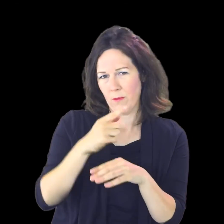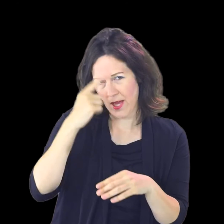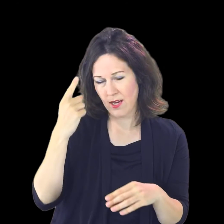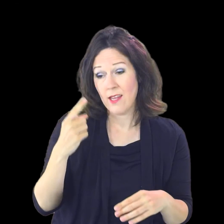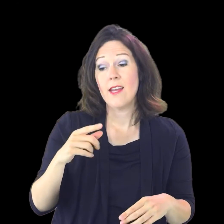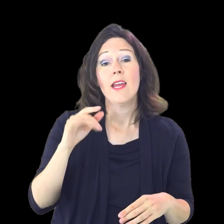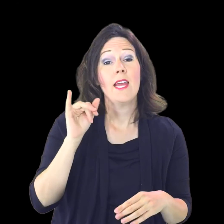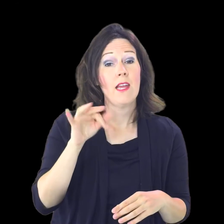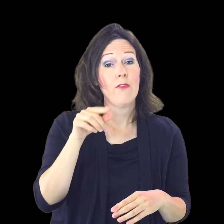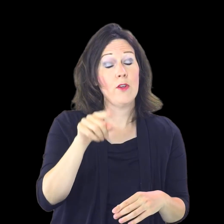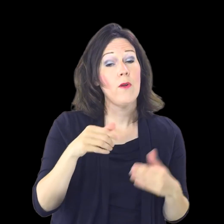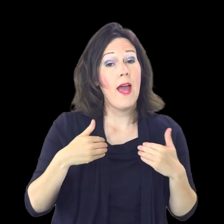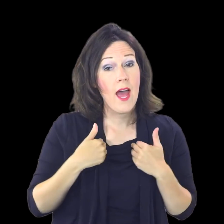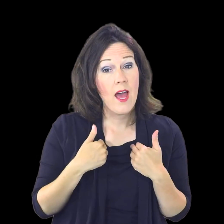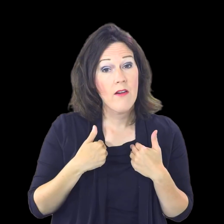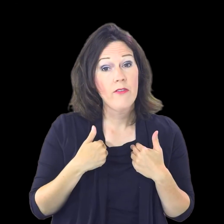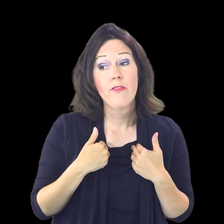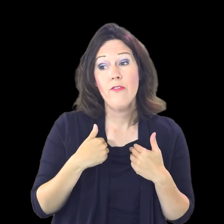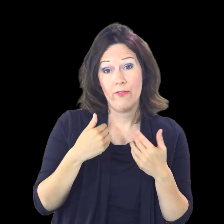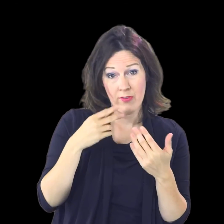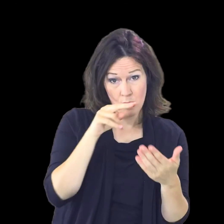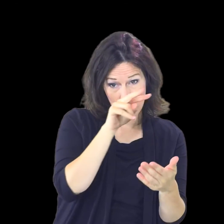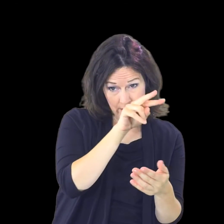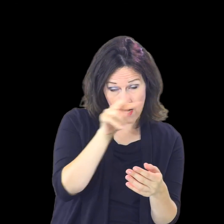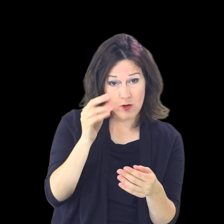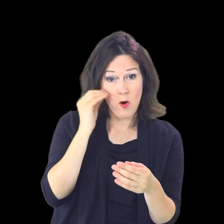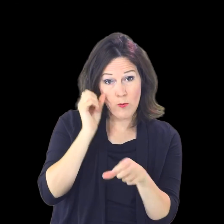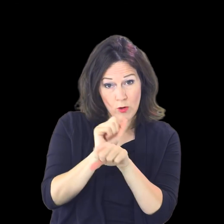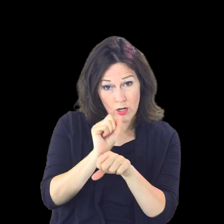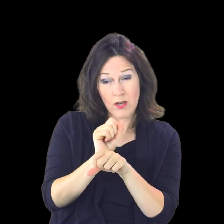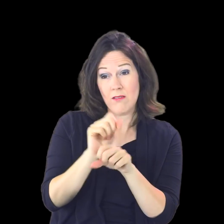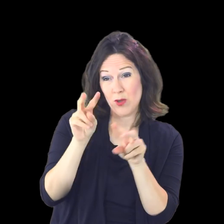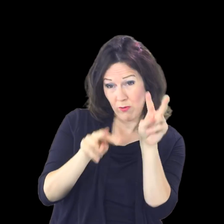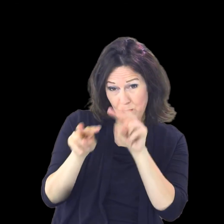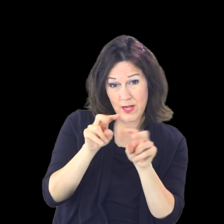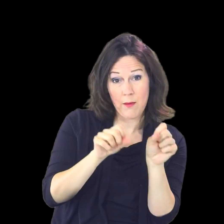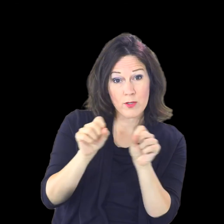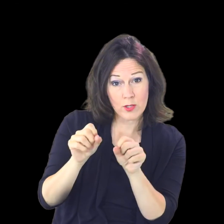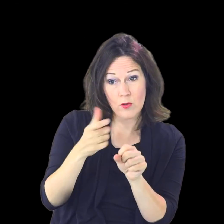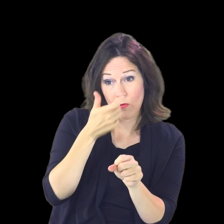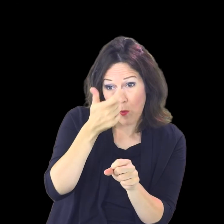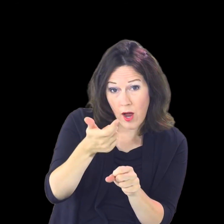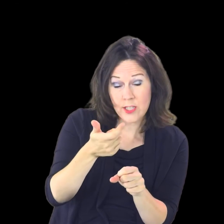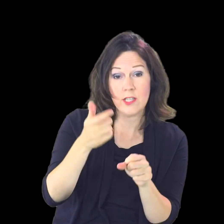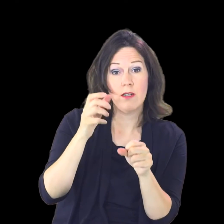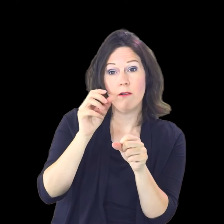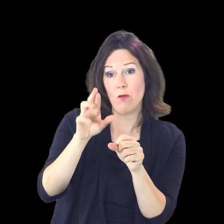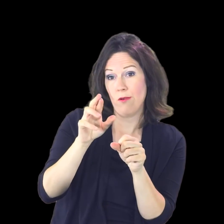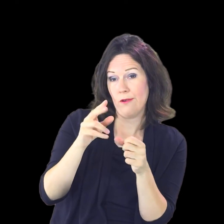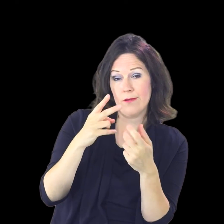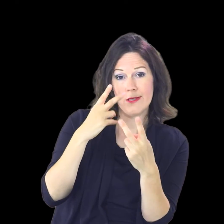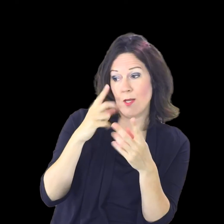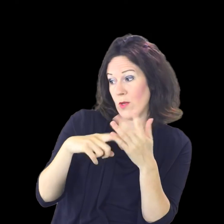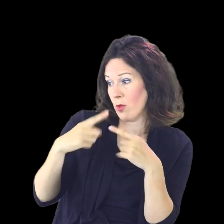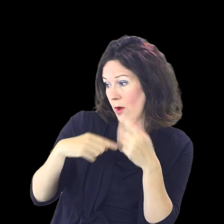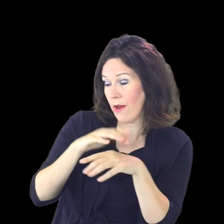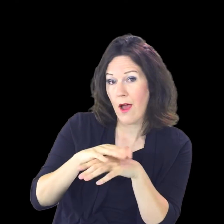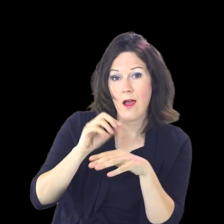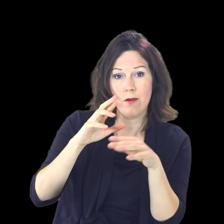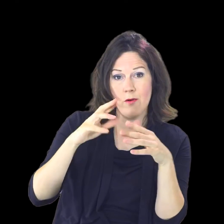black if you have done your homework you've been able to watch it or see what's going on or